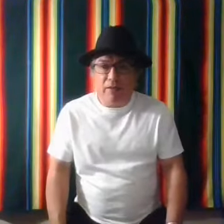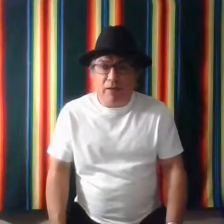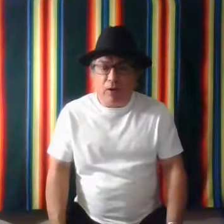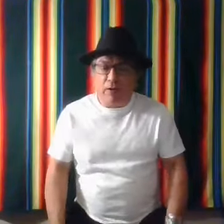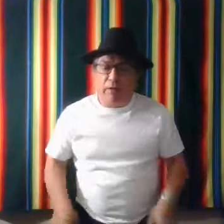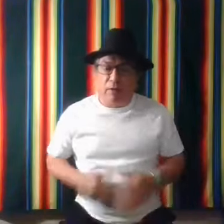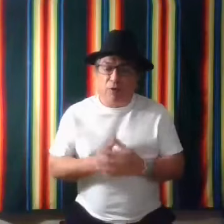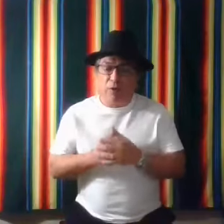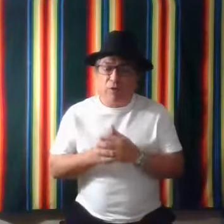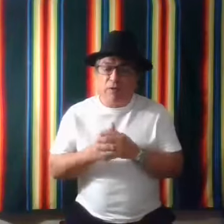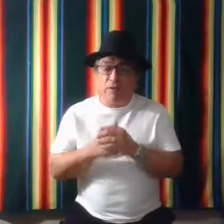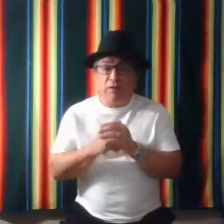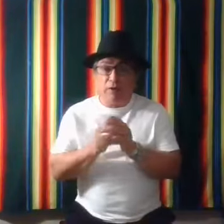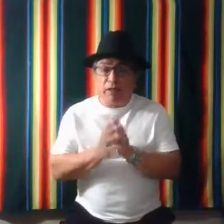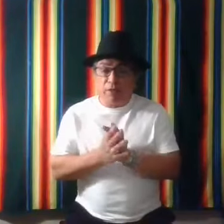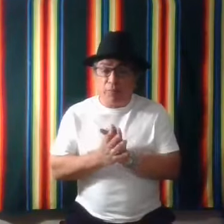All right. I'm going to go into this, to the next one.